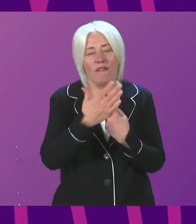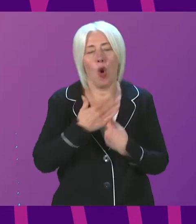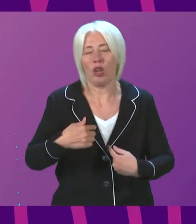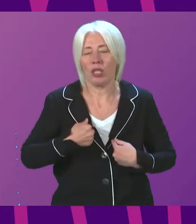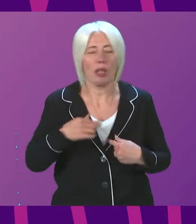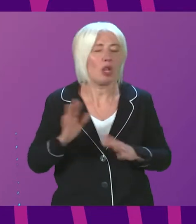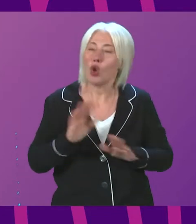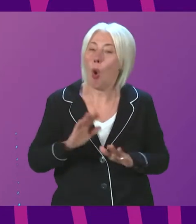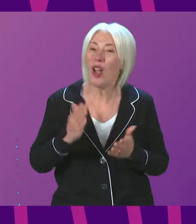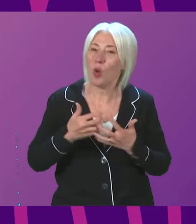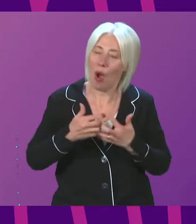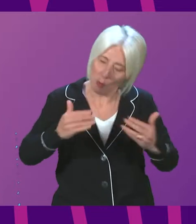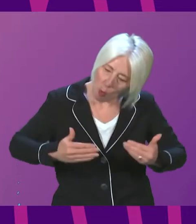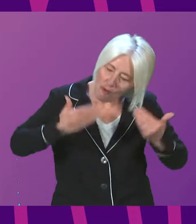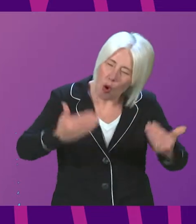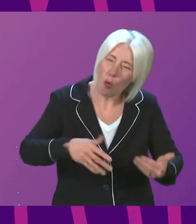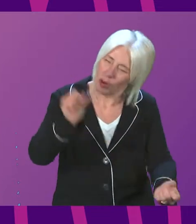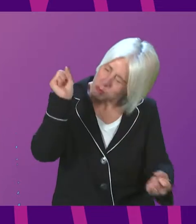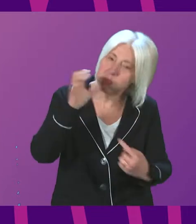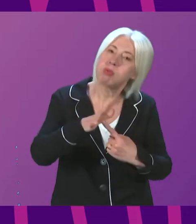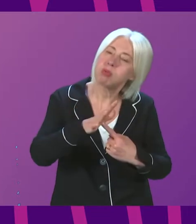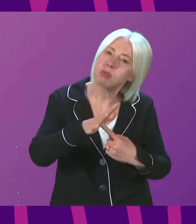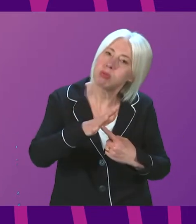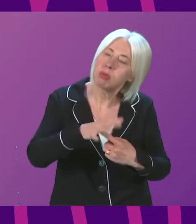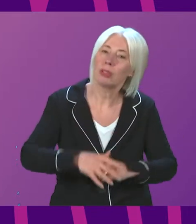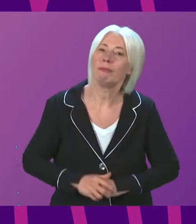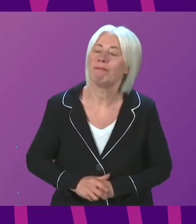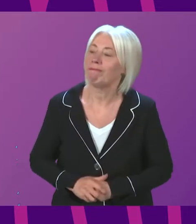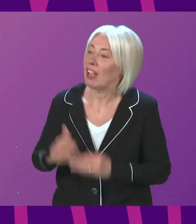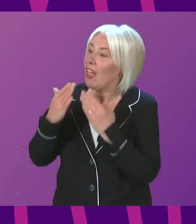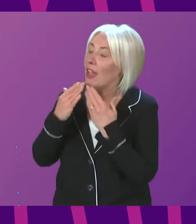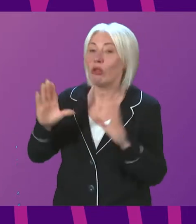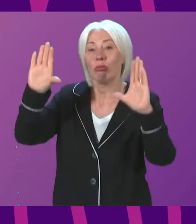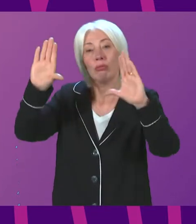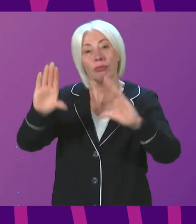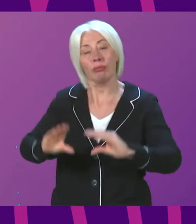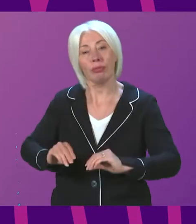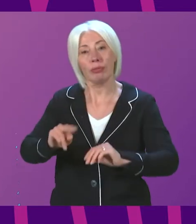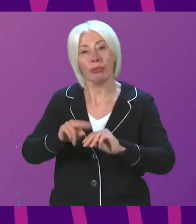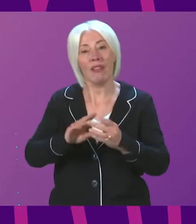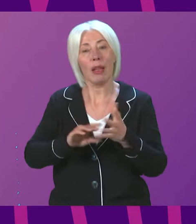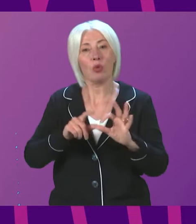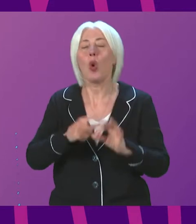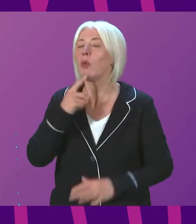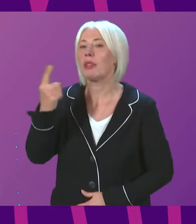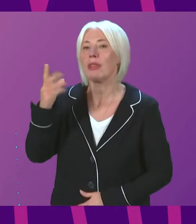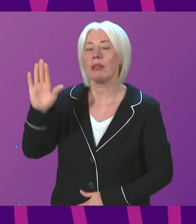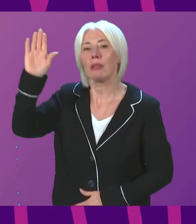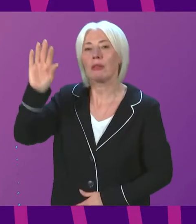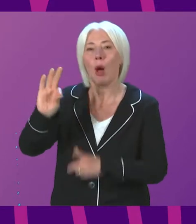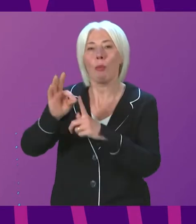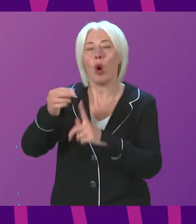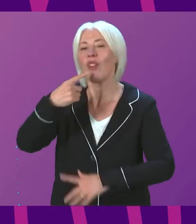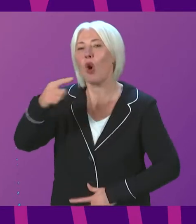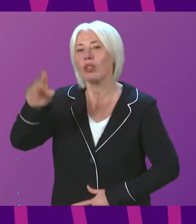this is taken forward is really important thank you that concludes first minister's questions point of order Jackie Bailey